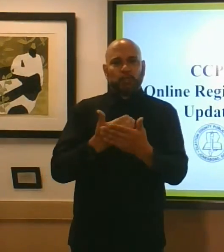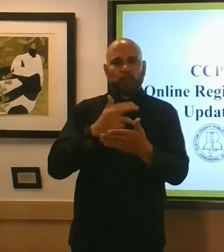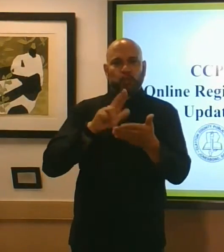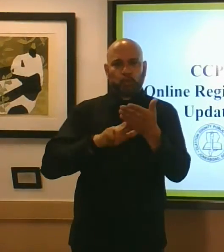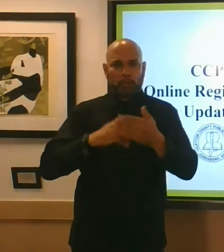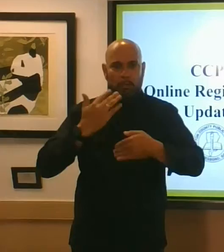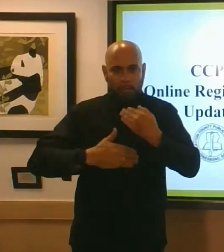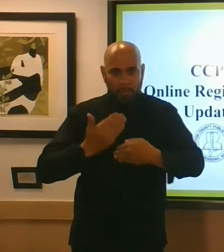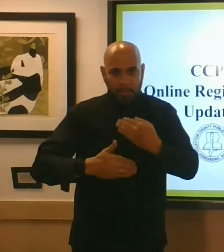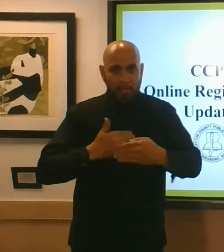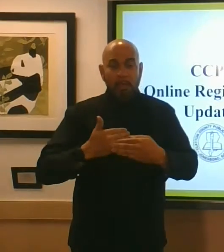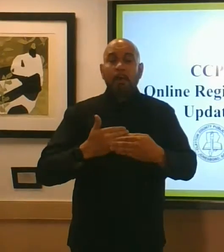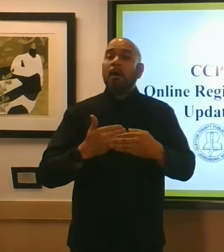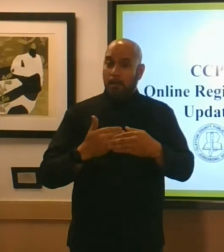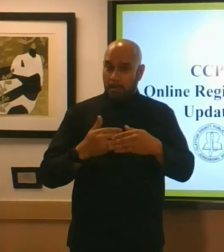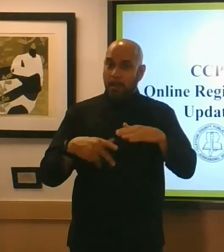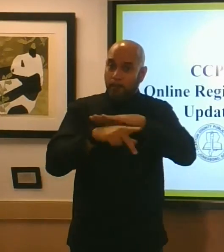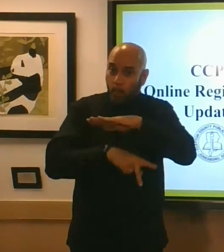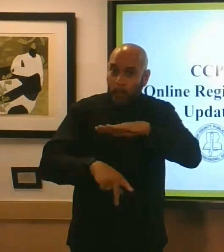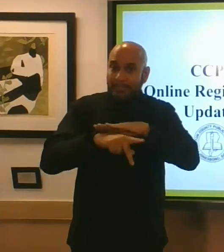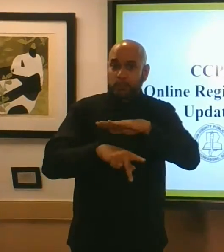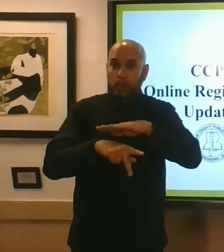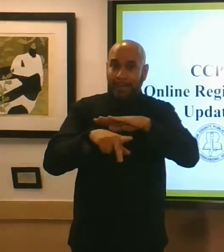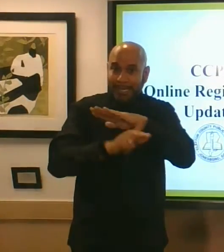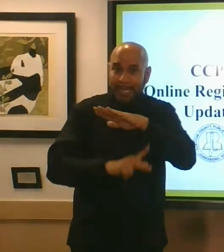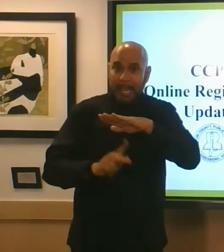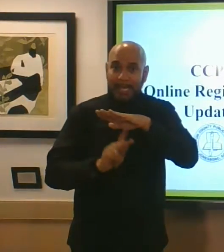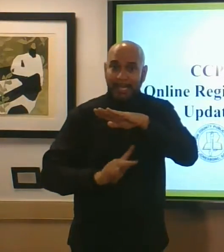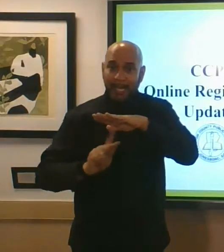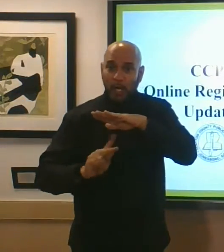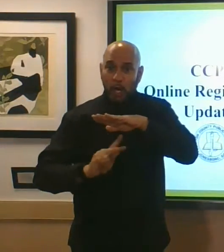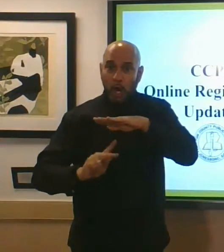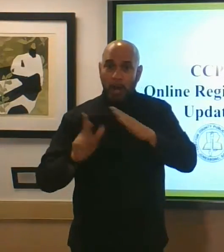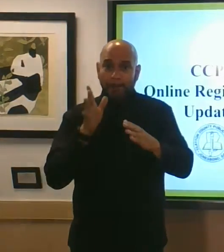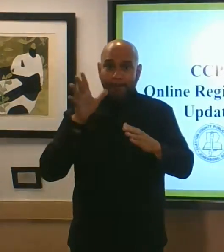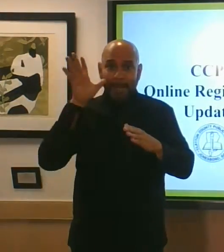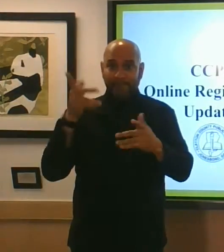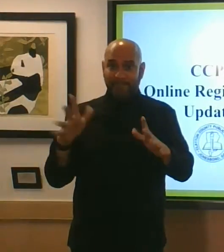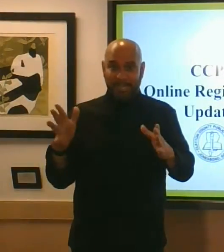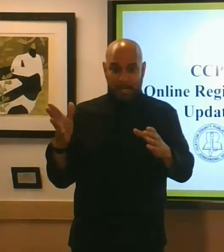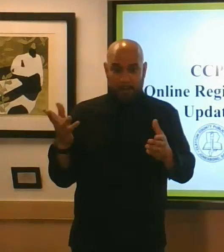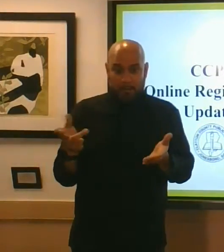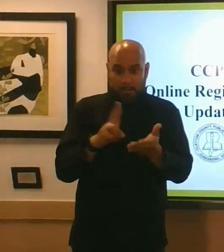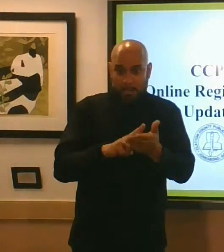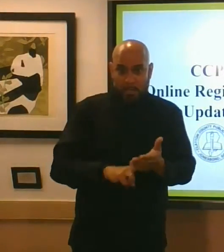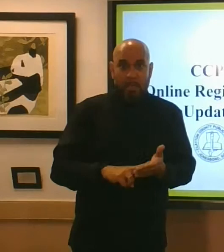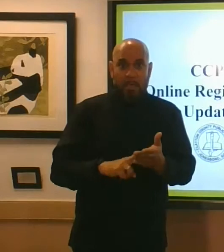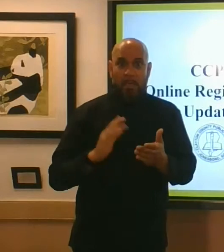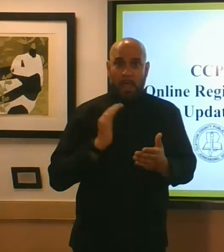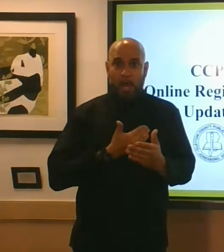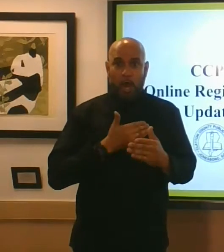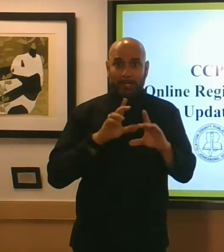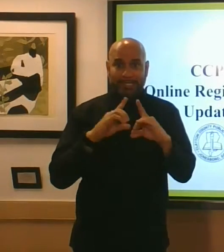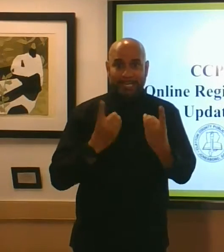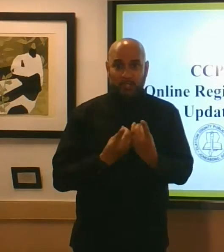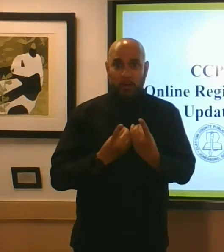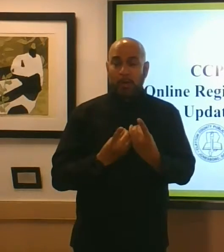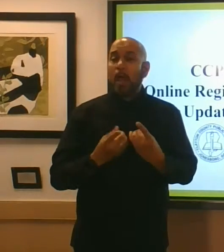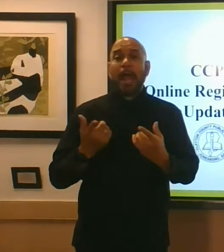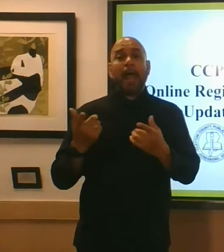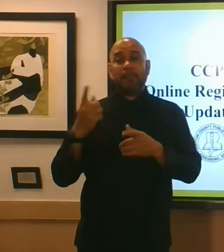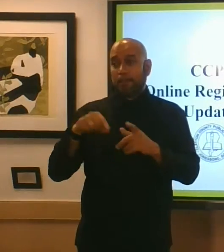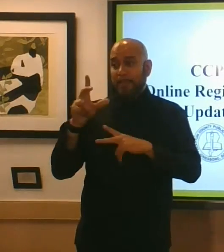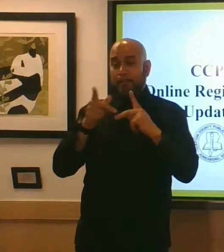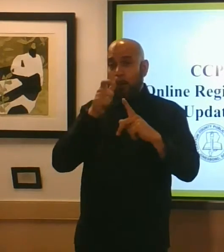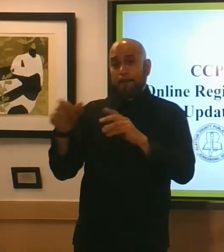especially our pre-k and kindergarten parents who have students enrolling in our district for the first time and those who are moving to clayton for the